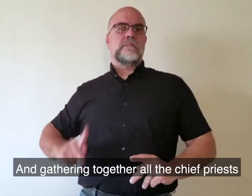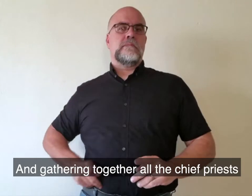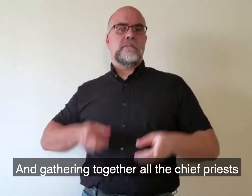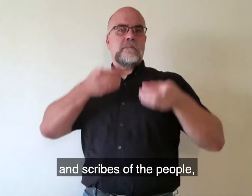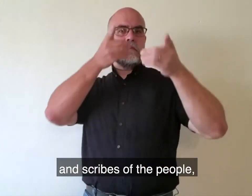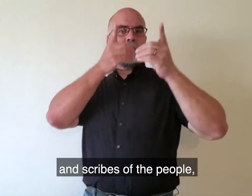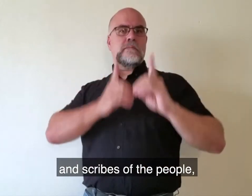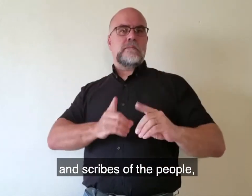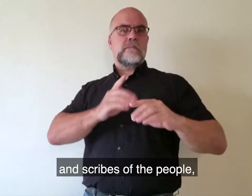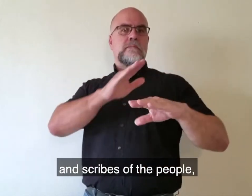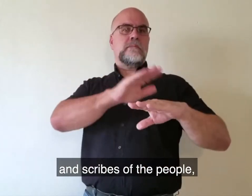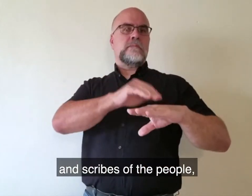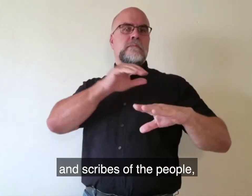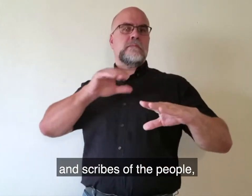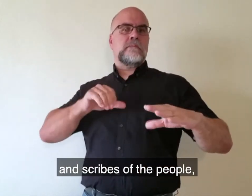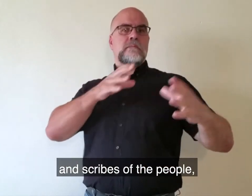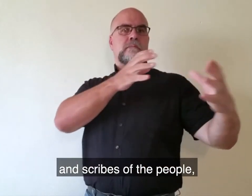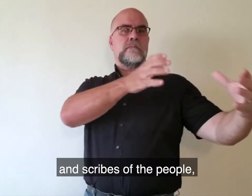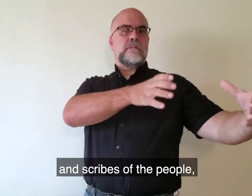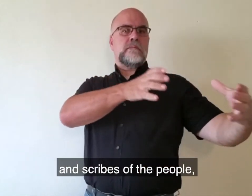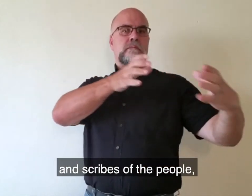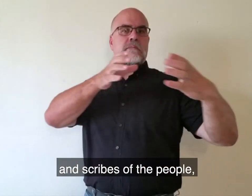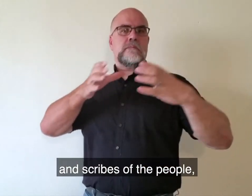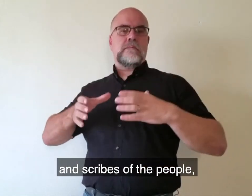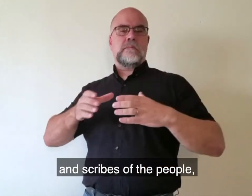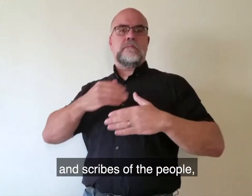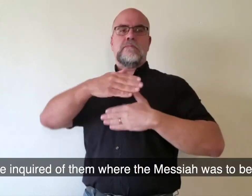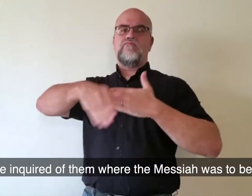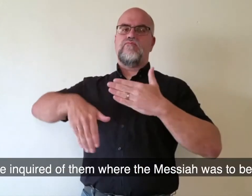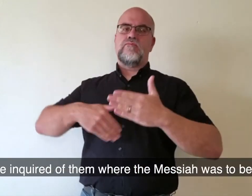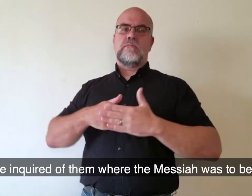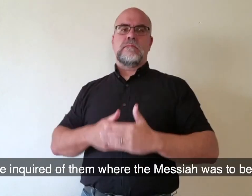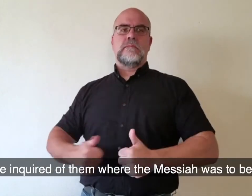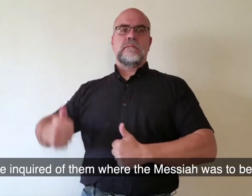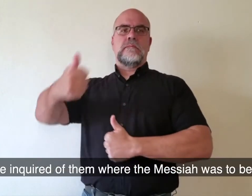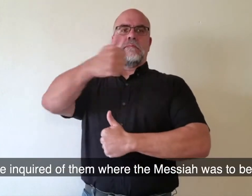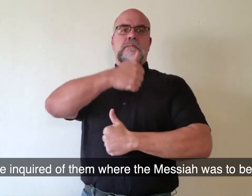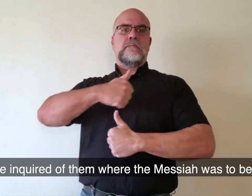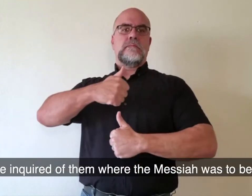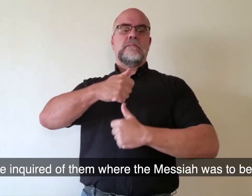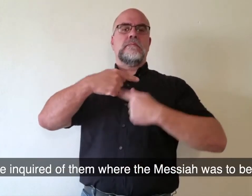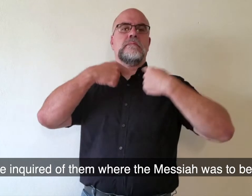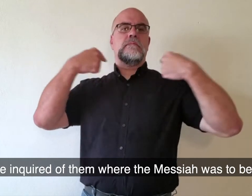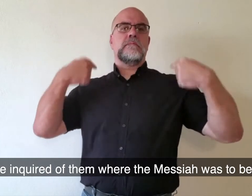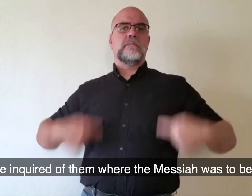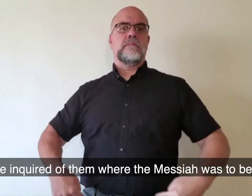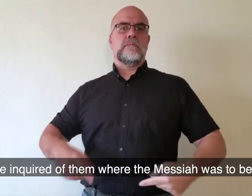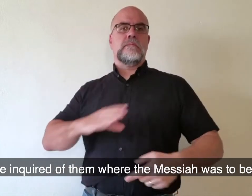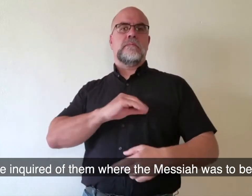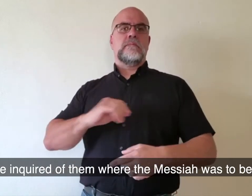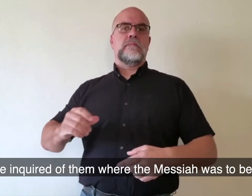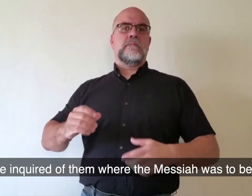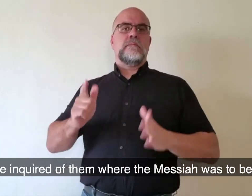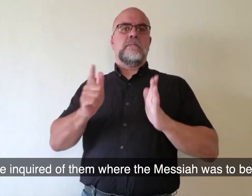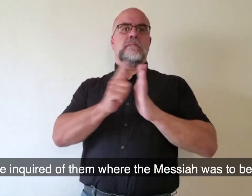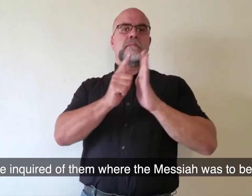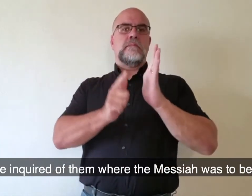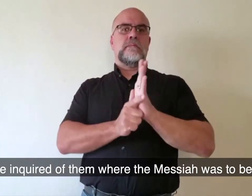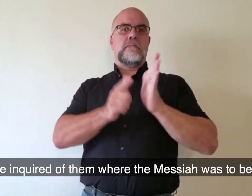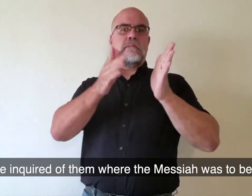and scribes of the people. He inquired of them where the Messiah was to